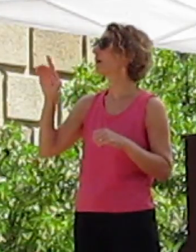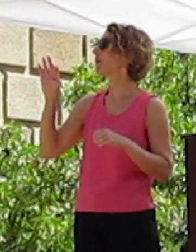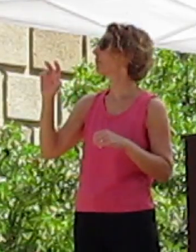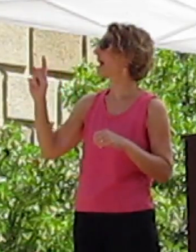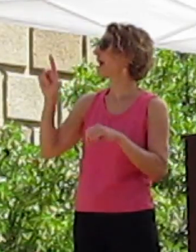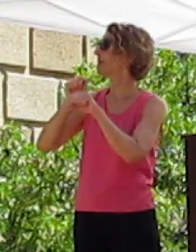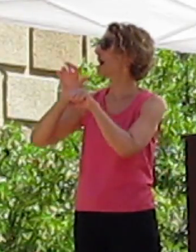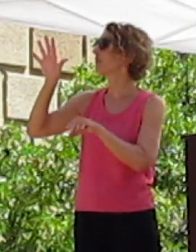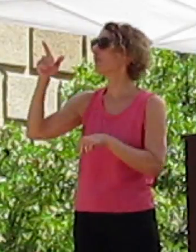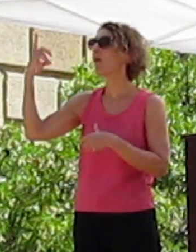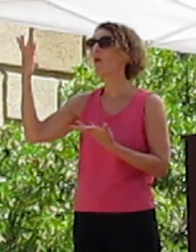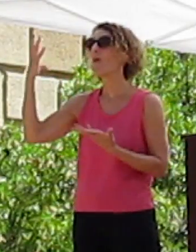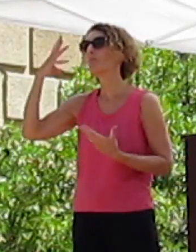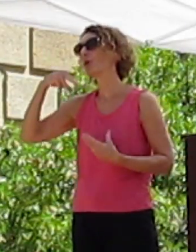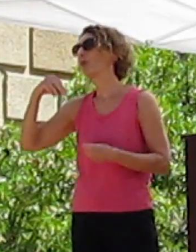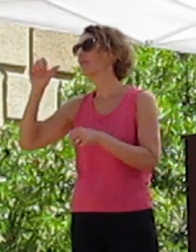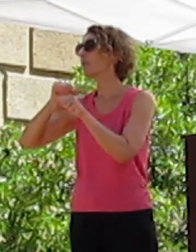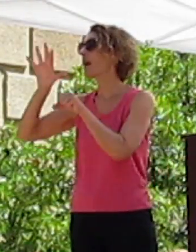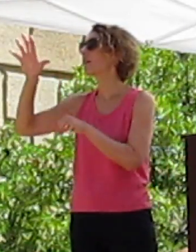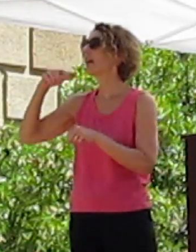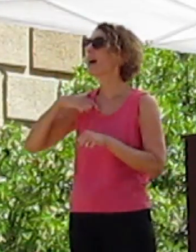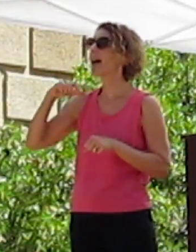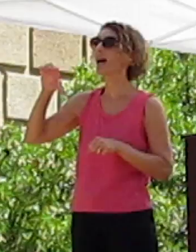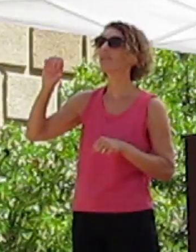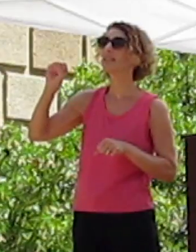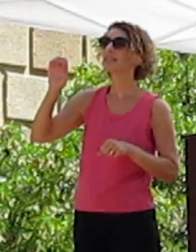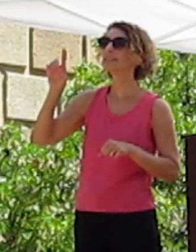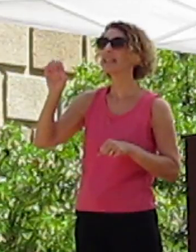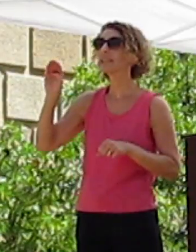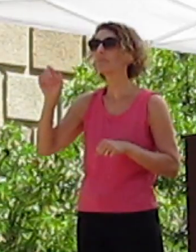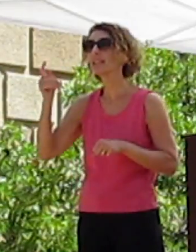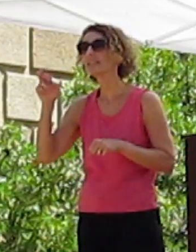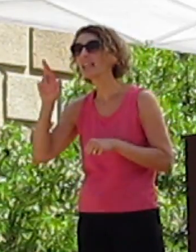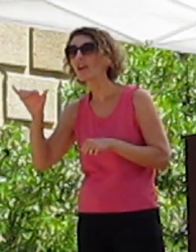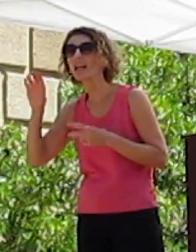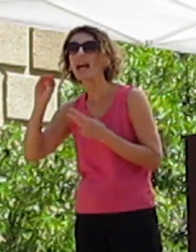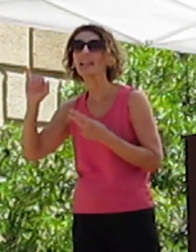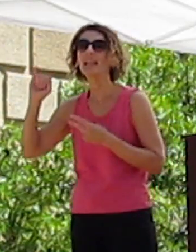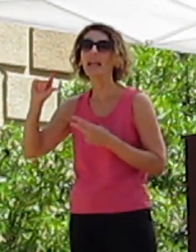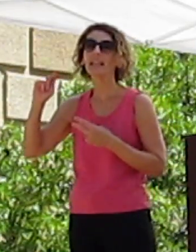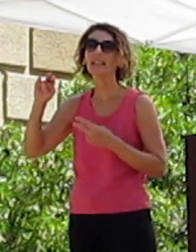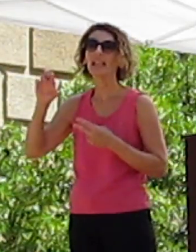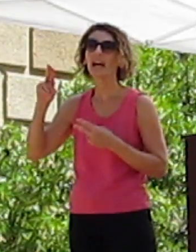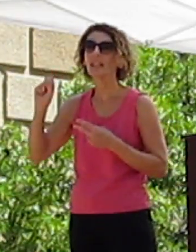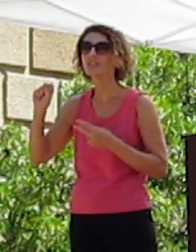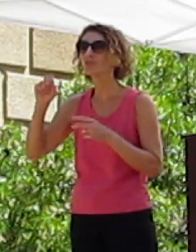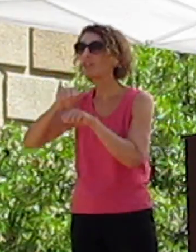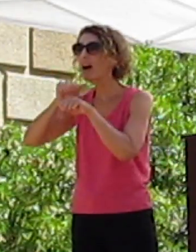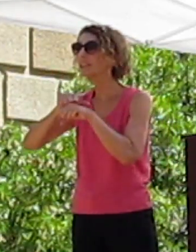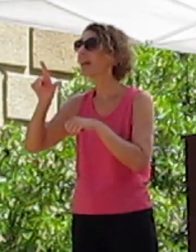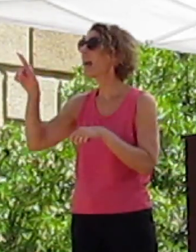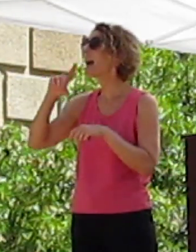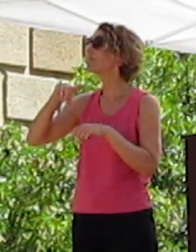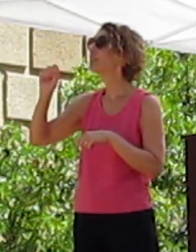This is a beautiful mountain that has sedimentary and igneous rocks. We have the Superstition Mountains, an